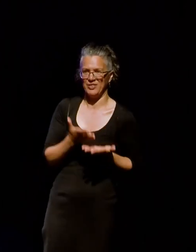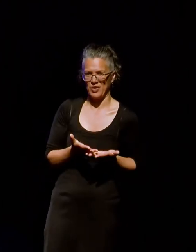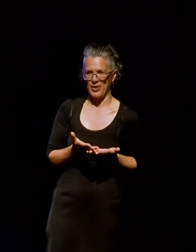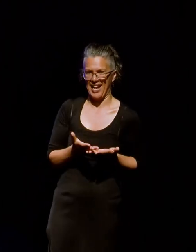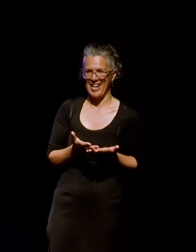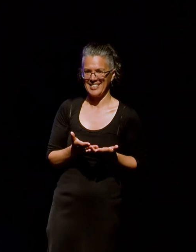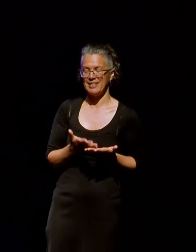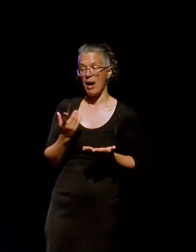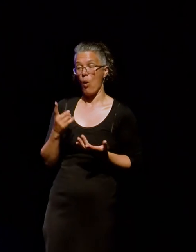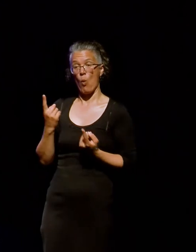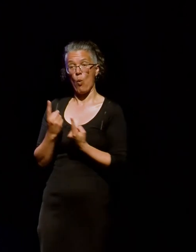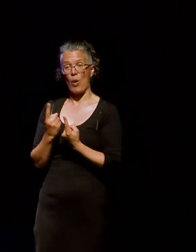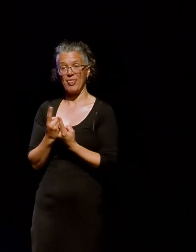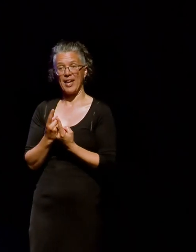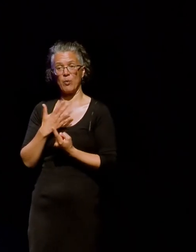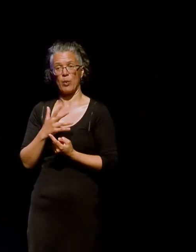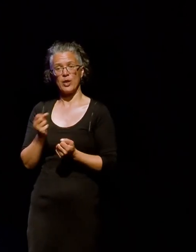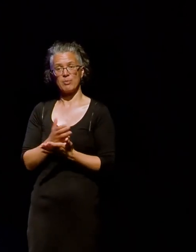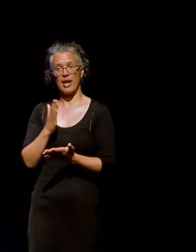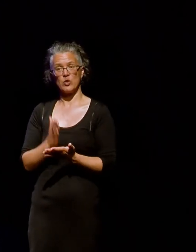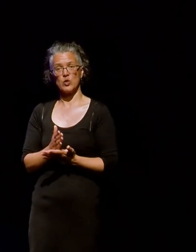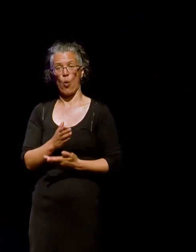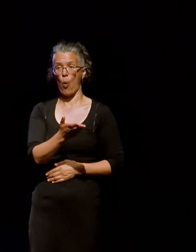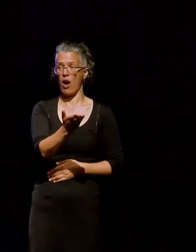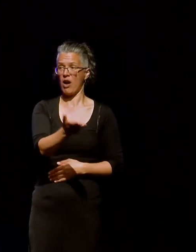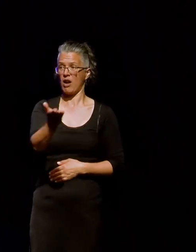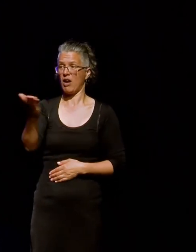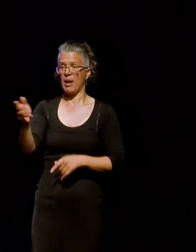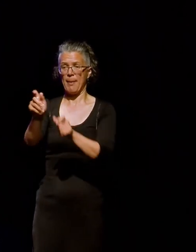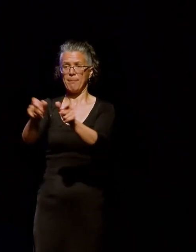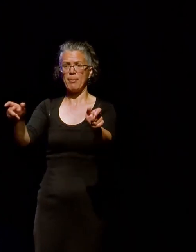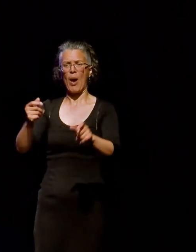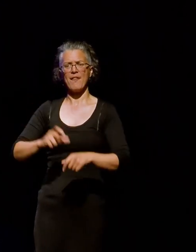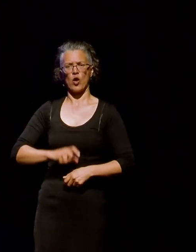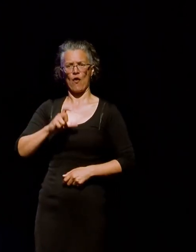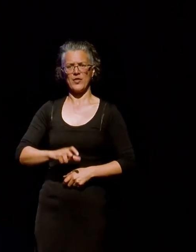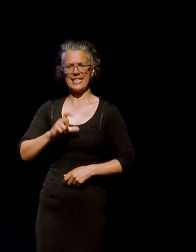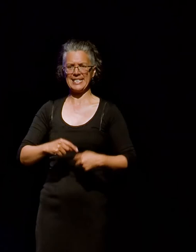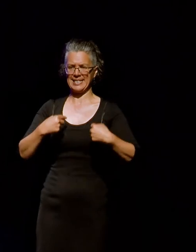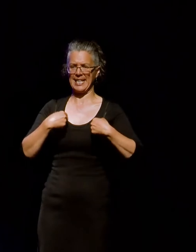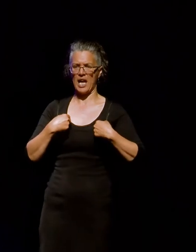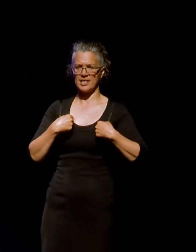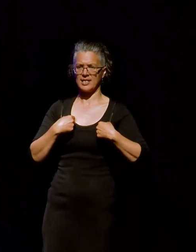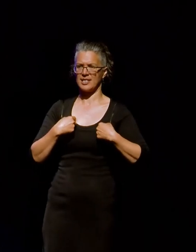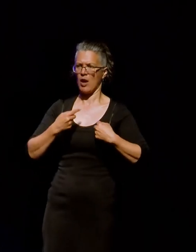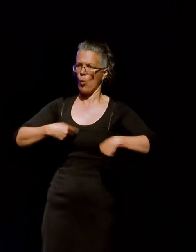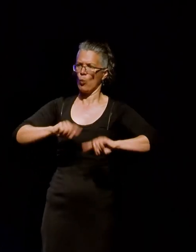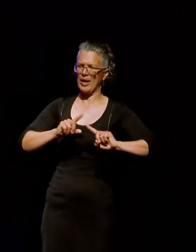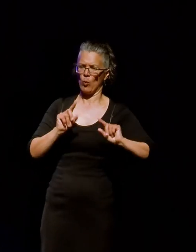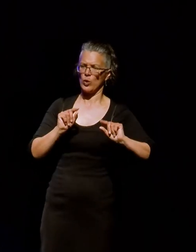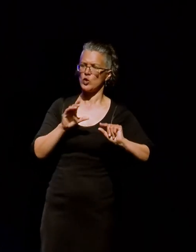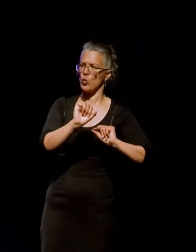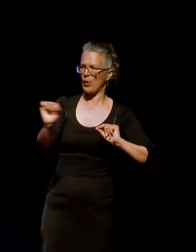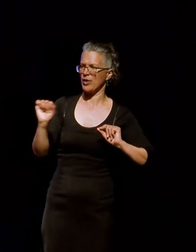things that we really wanted to do was make sure that people had, uh, a sense of confidence and trust in us, of what we were going to do with their Facebook